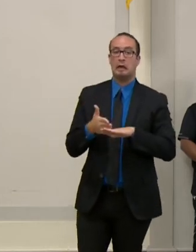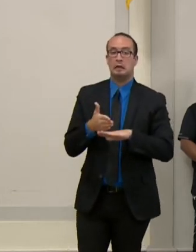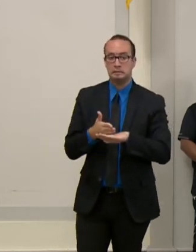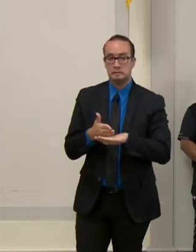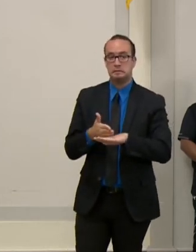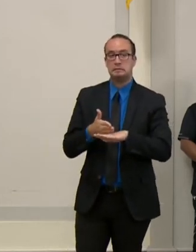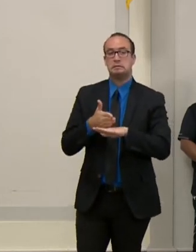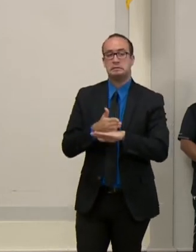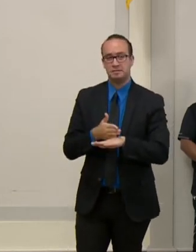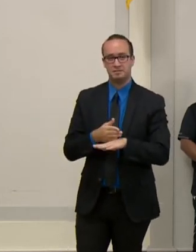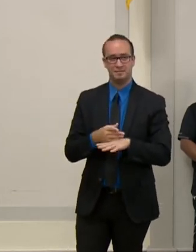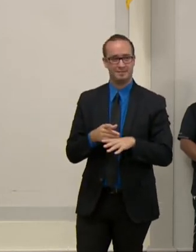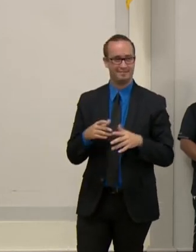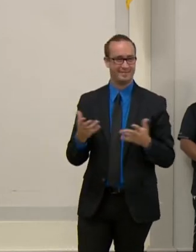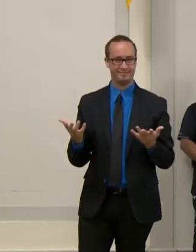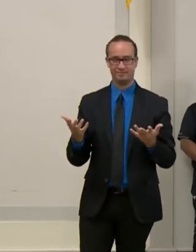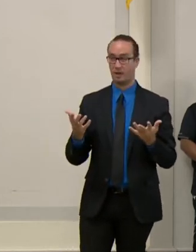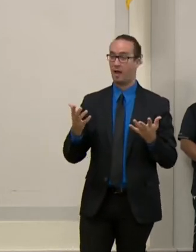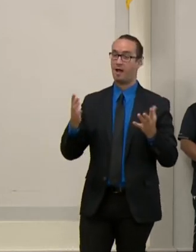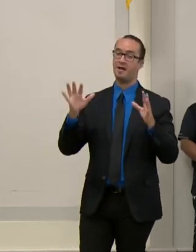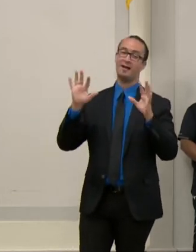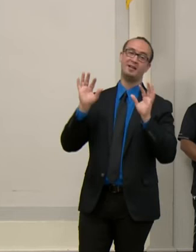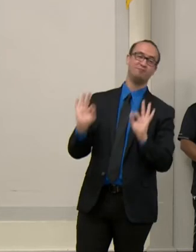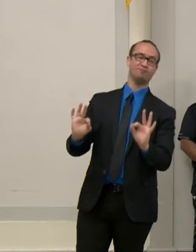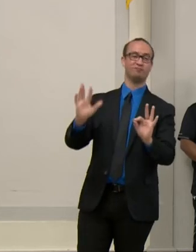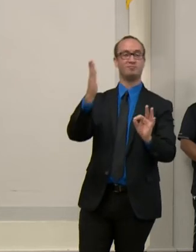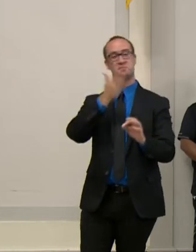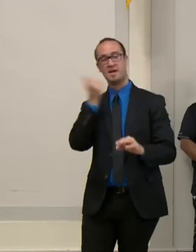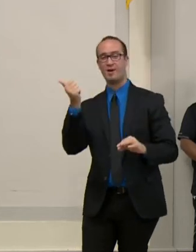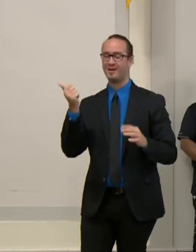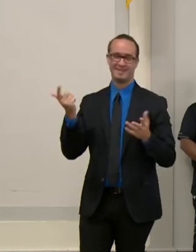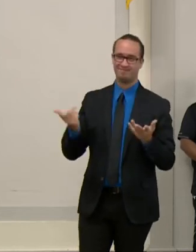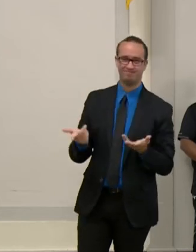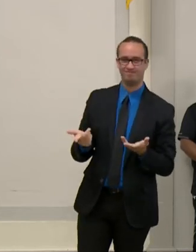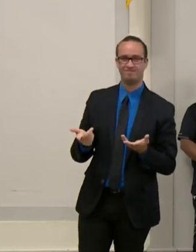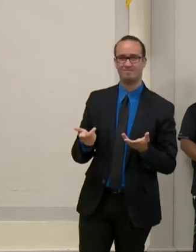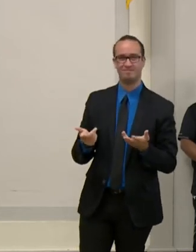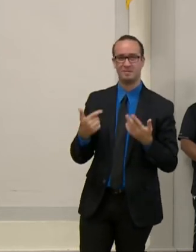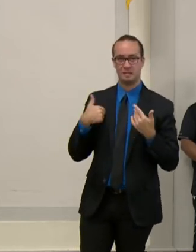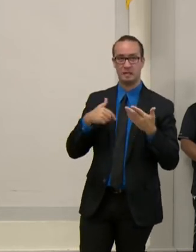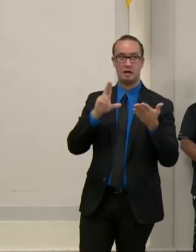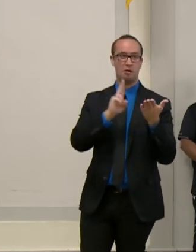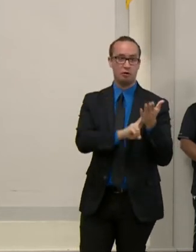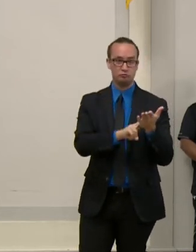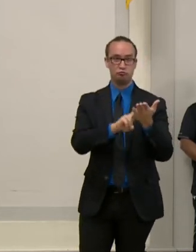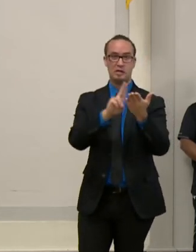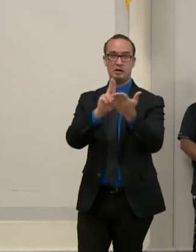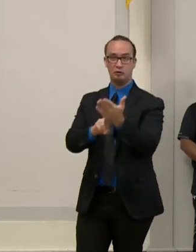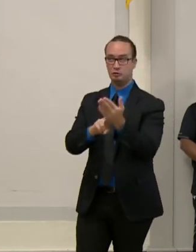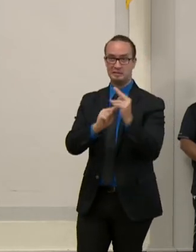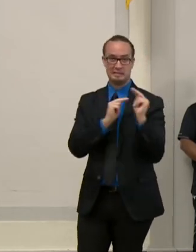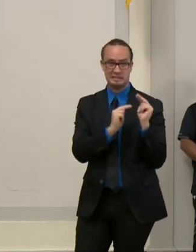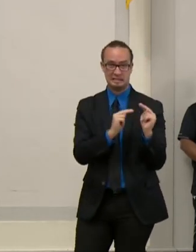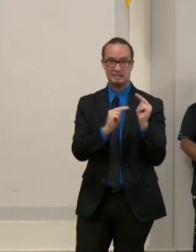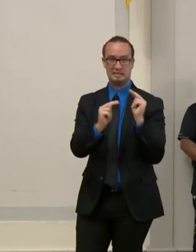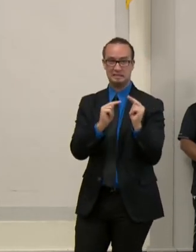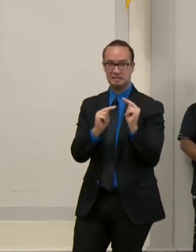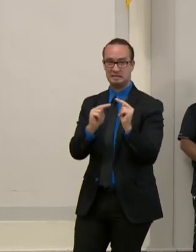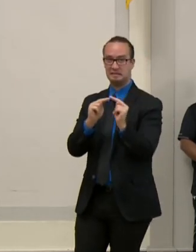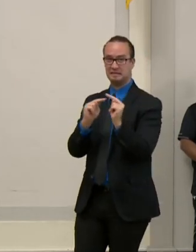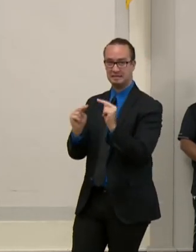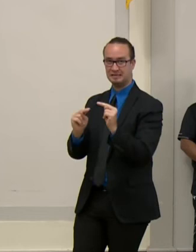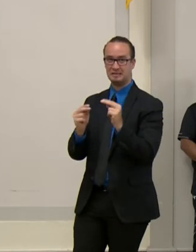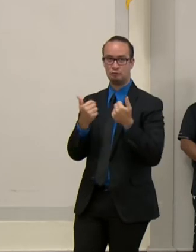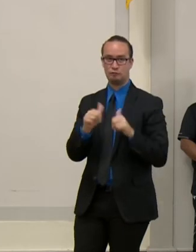a fix. We have several contractors that we're in talks with. We have two that are coming on board, uh, September and